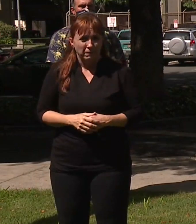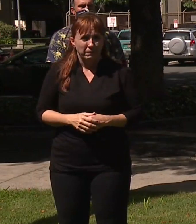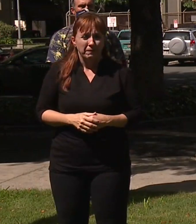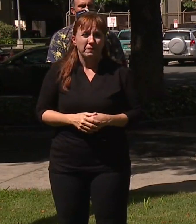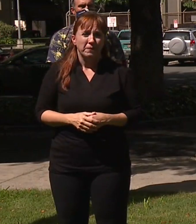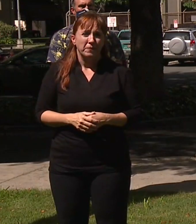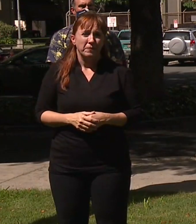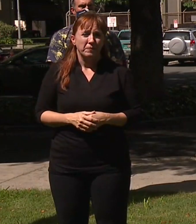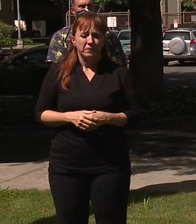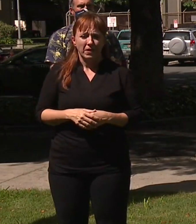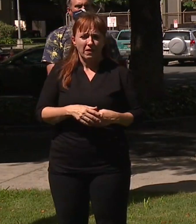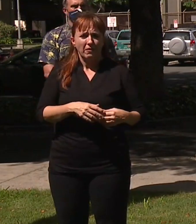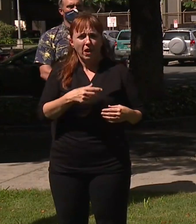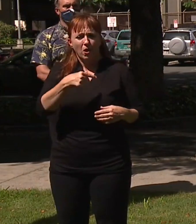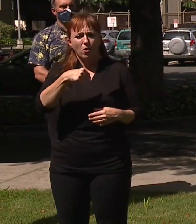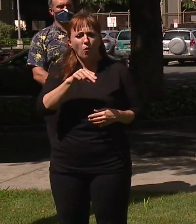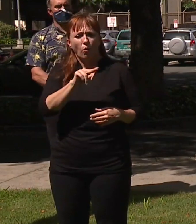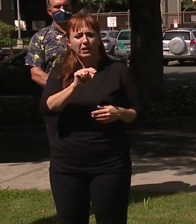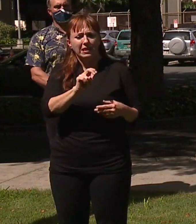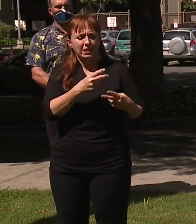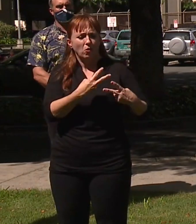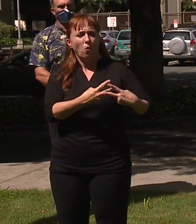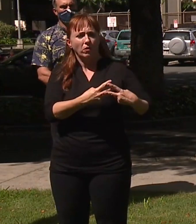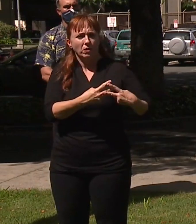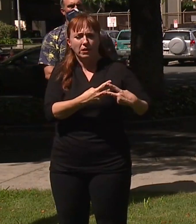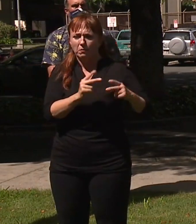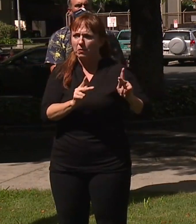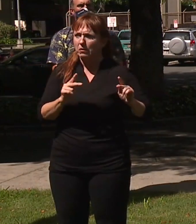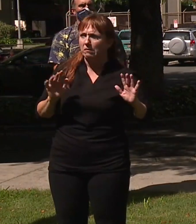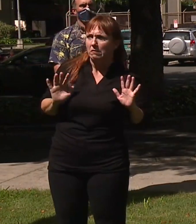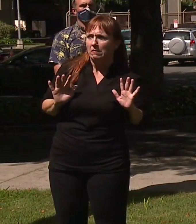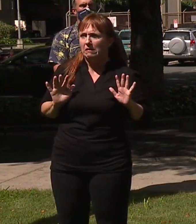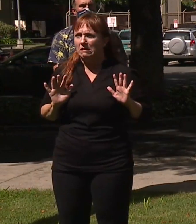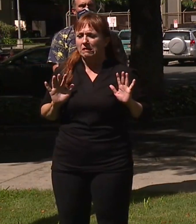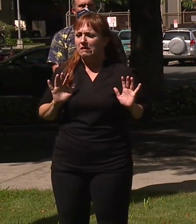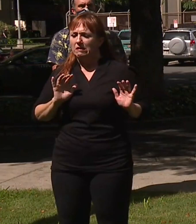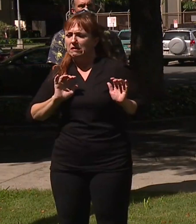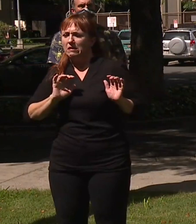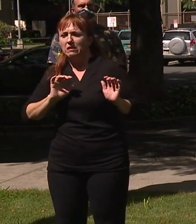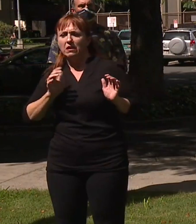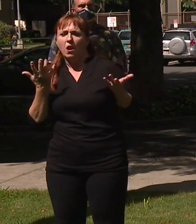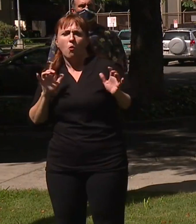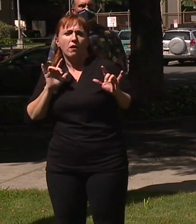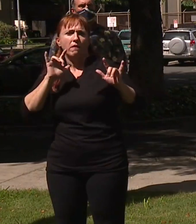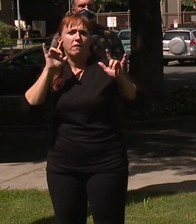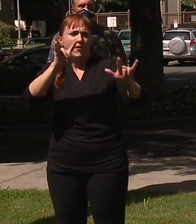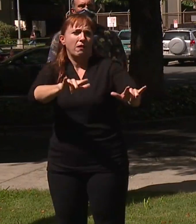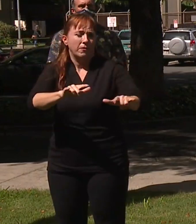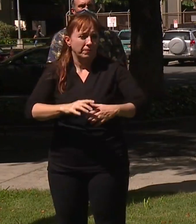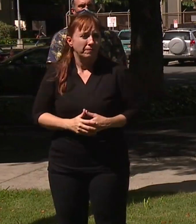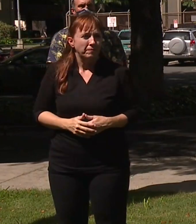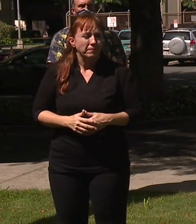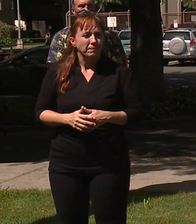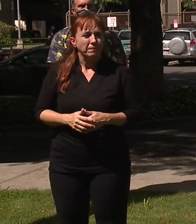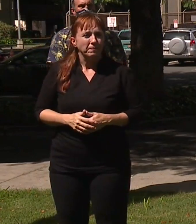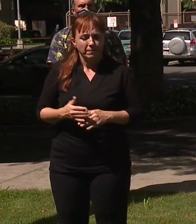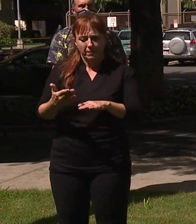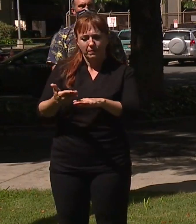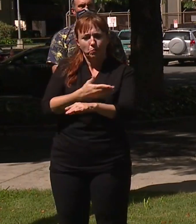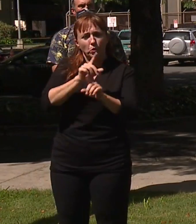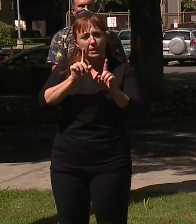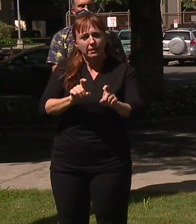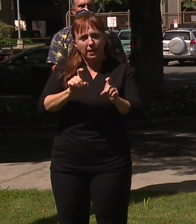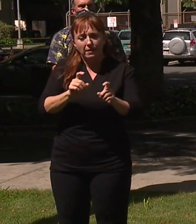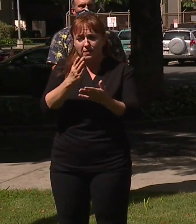And the quarantine factor, I think, scares most people away 14 days. I think that a pre-test is going to,